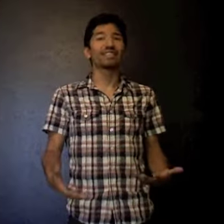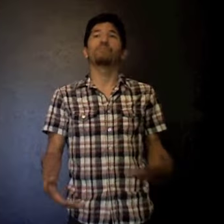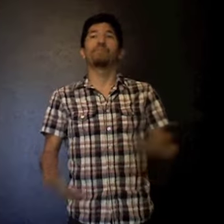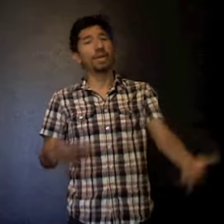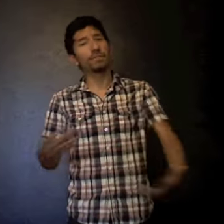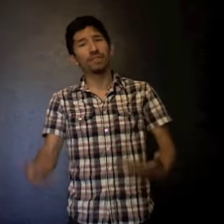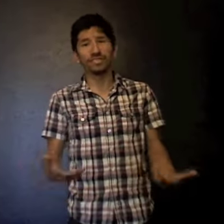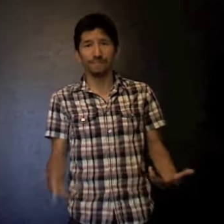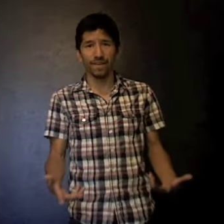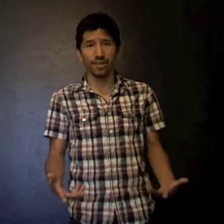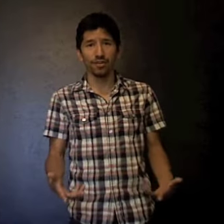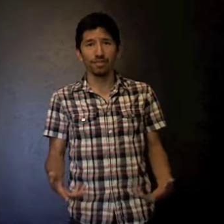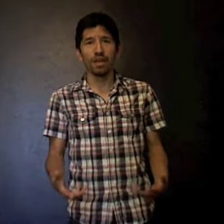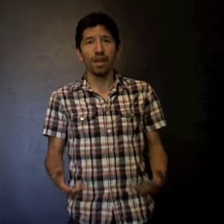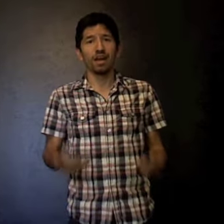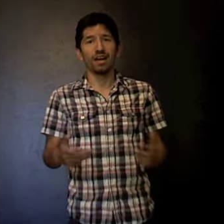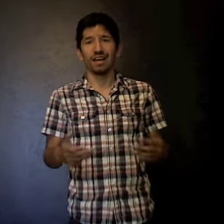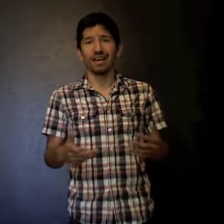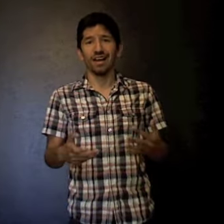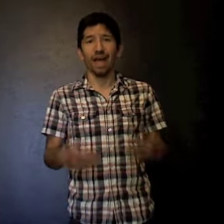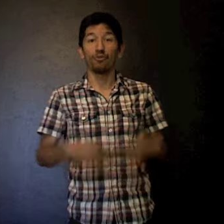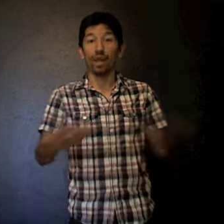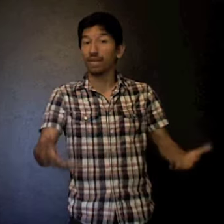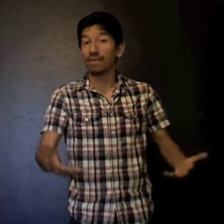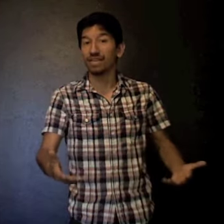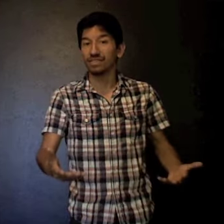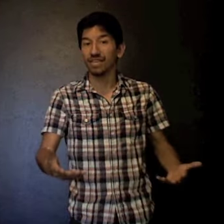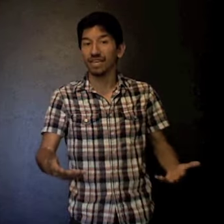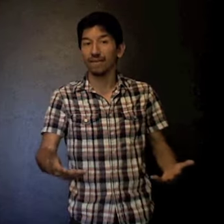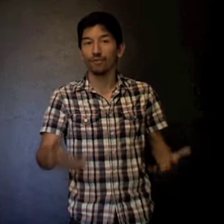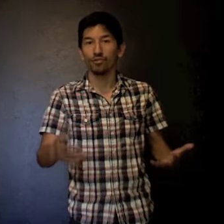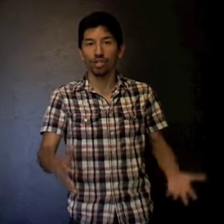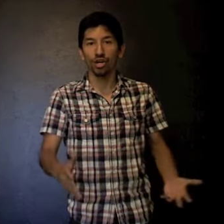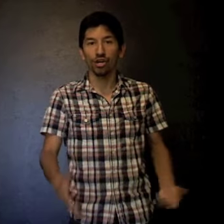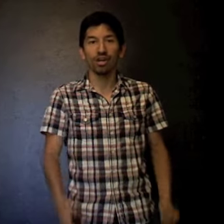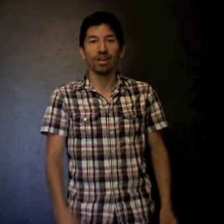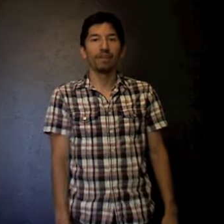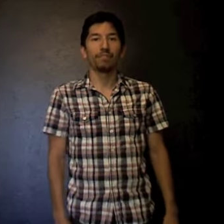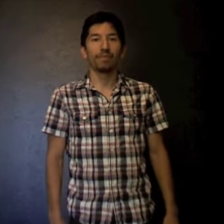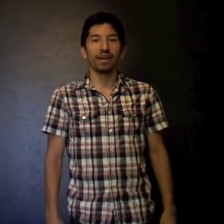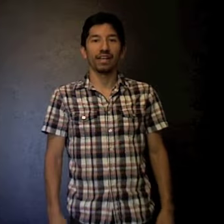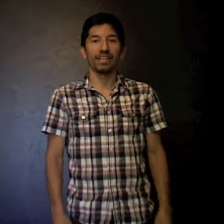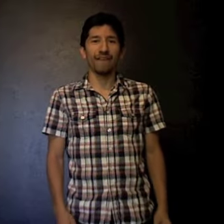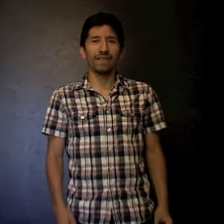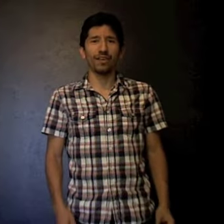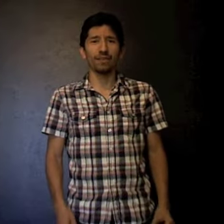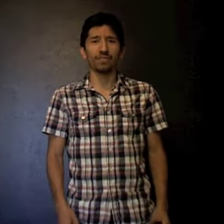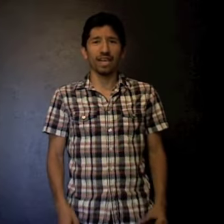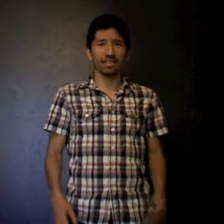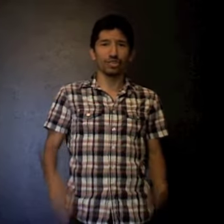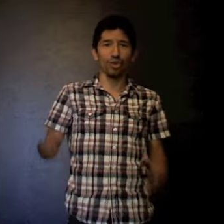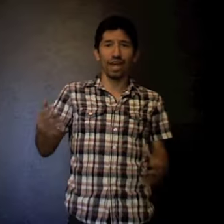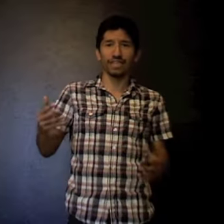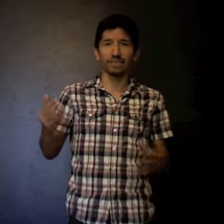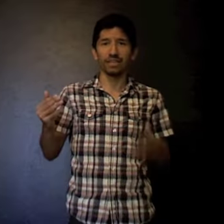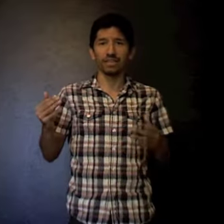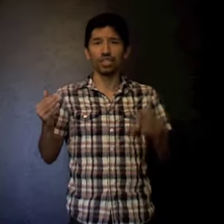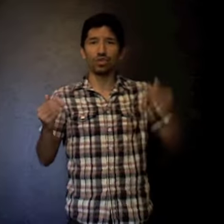B-plus film. I would recommend seeing it for sure, but I felt like it was kind of trying to be too